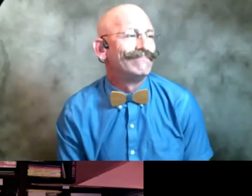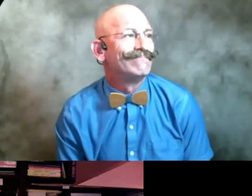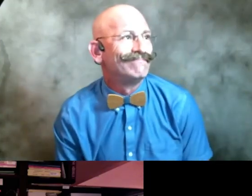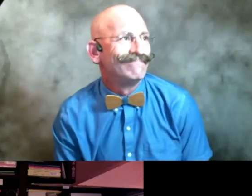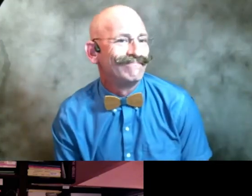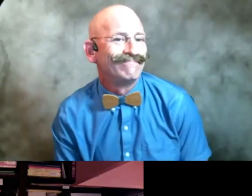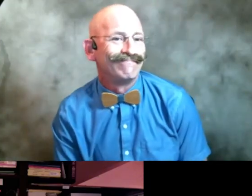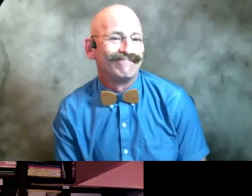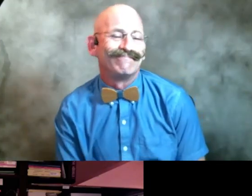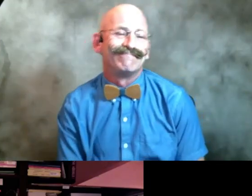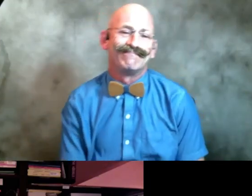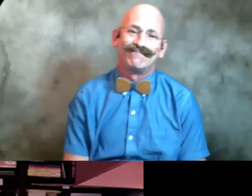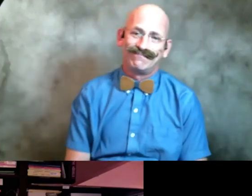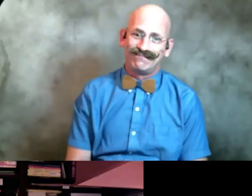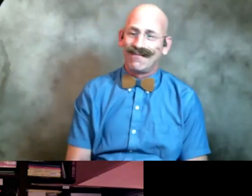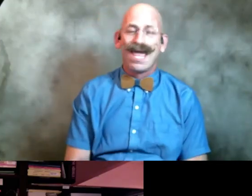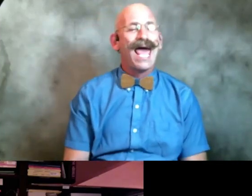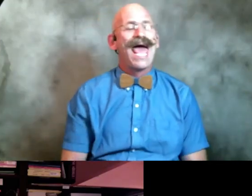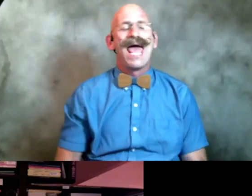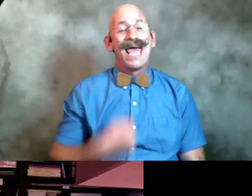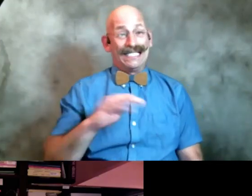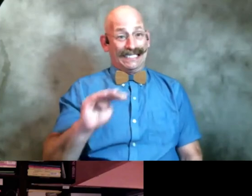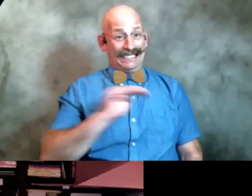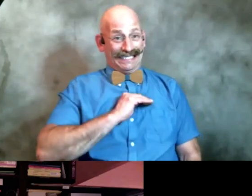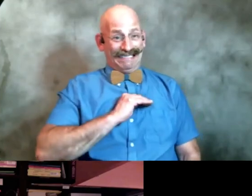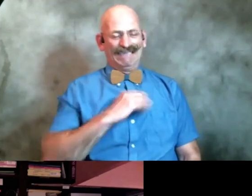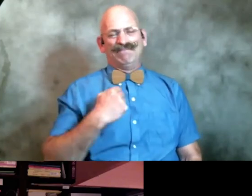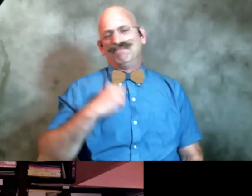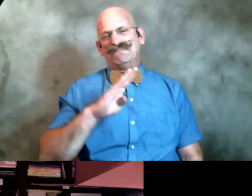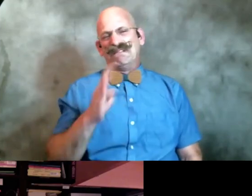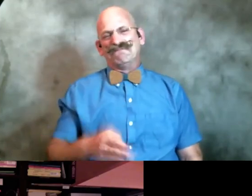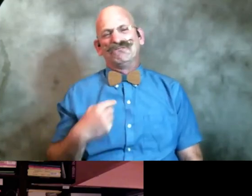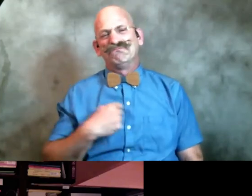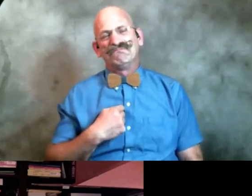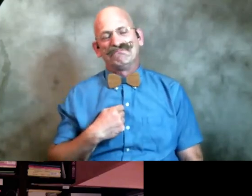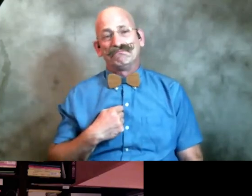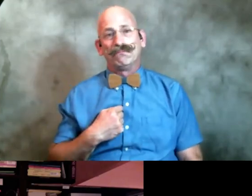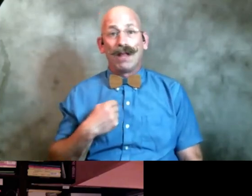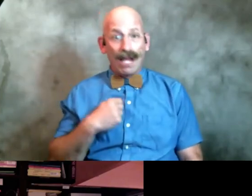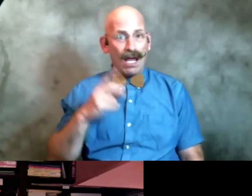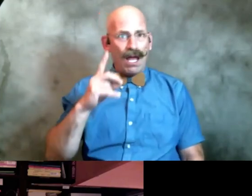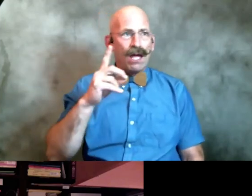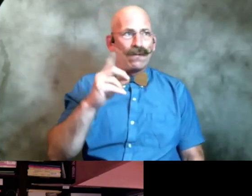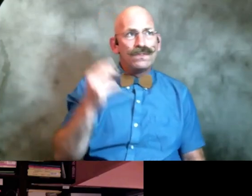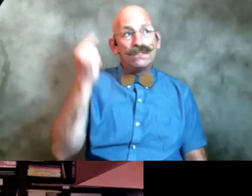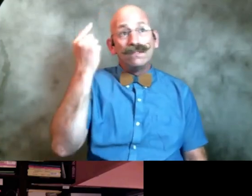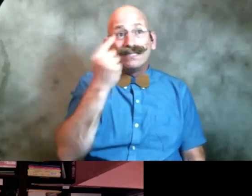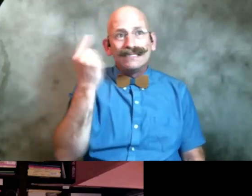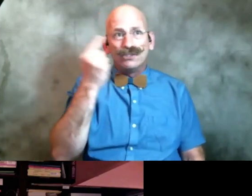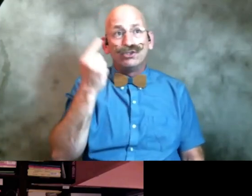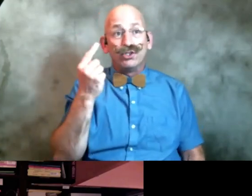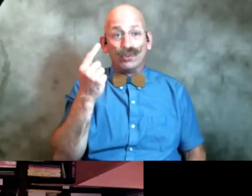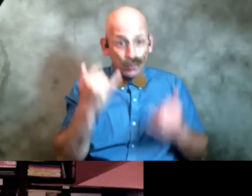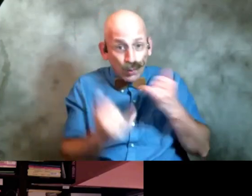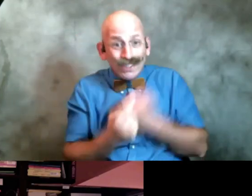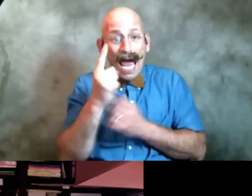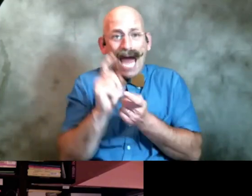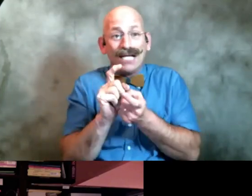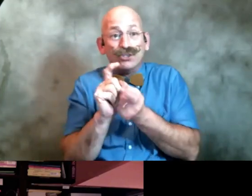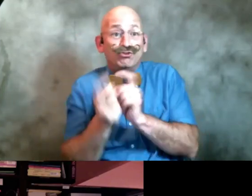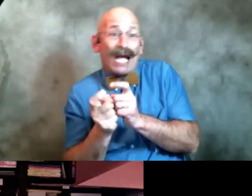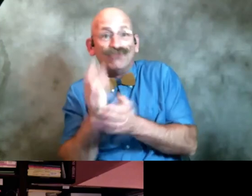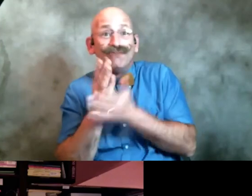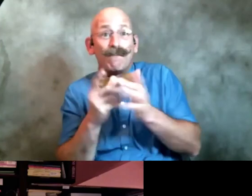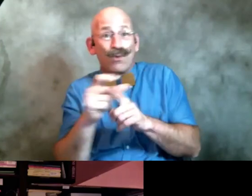um it i'm never happy um i considered changing some words today but i didn't want to mess up